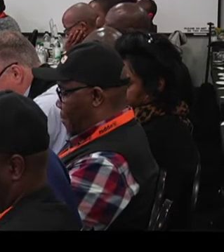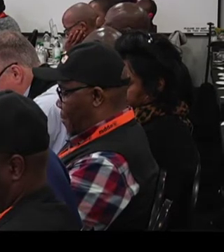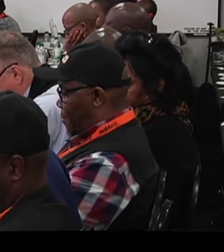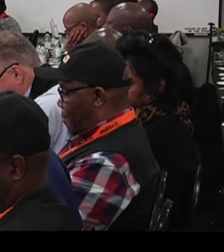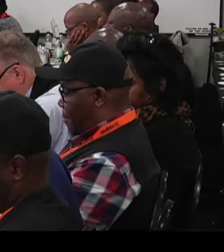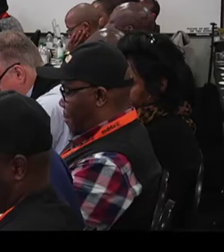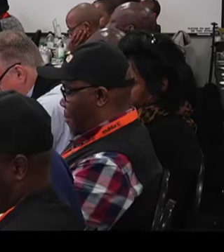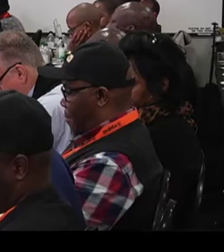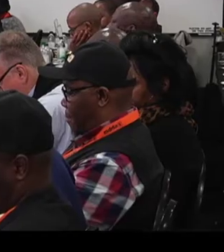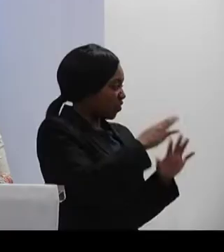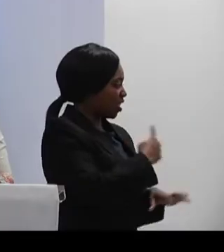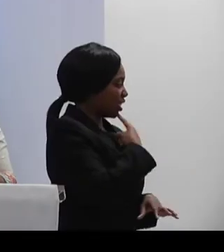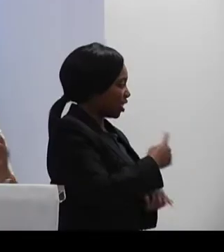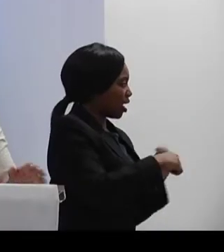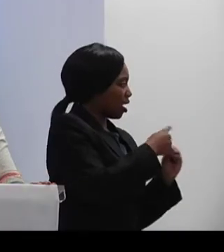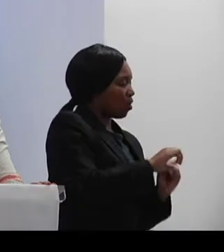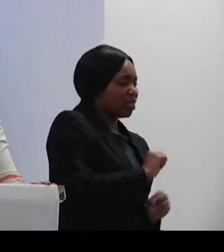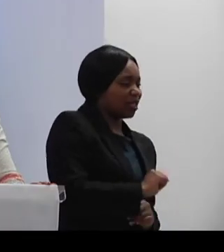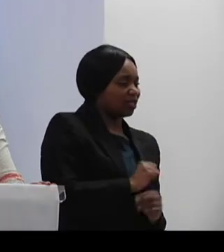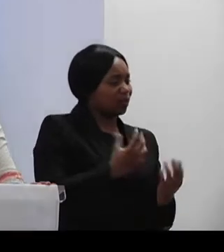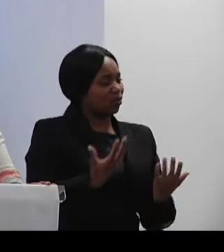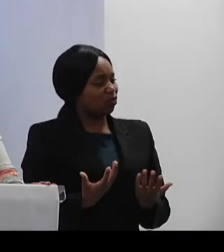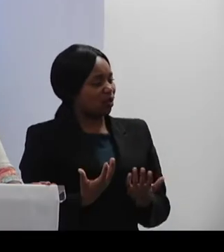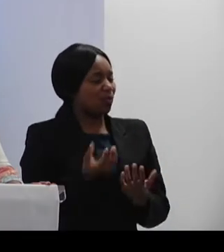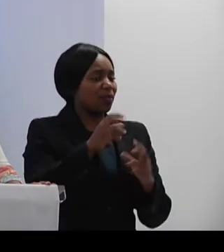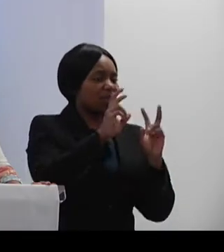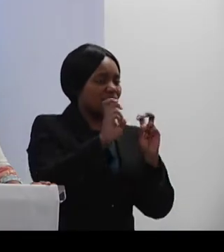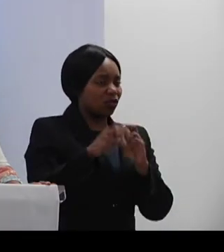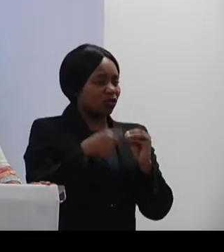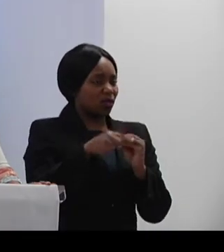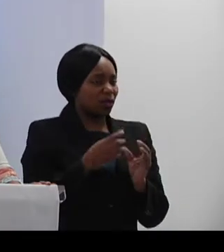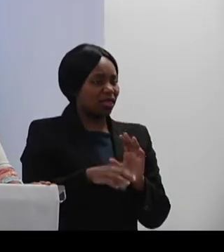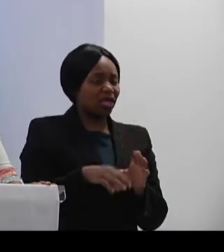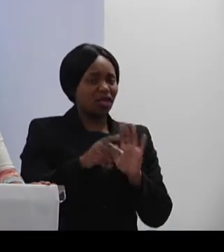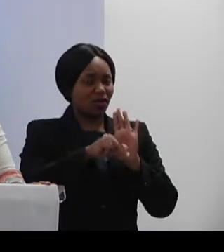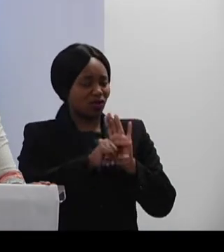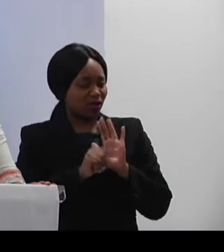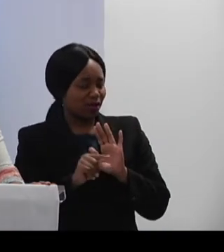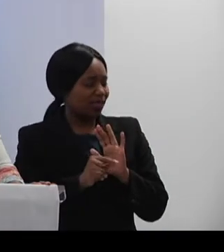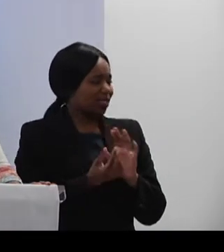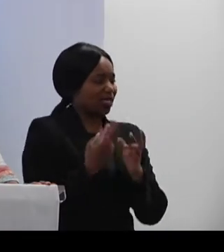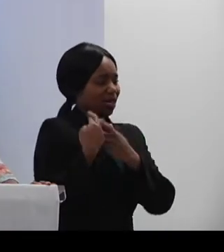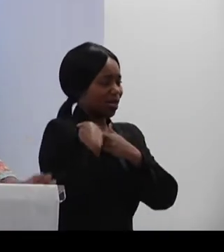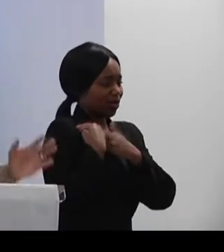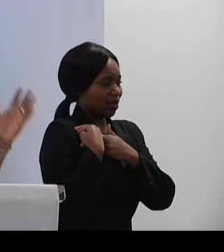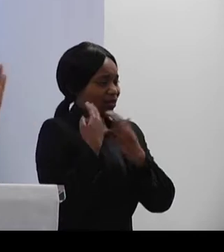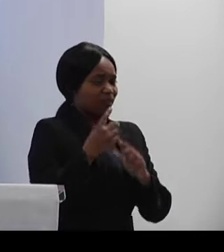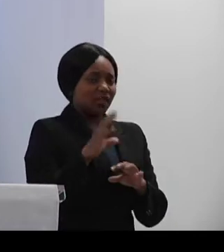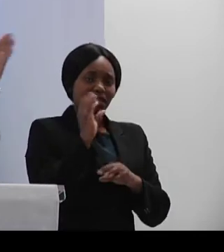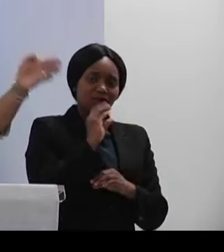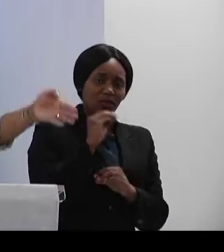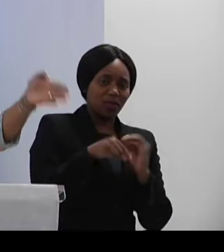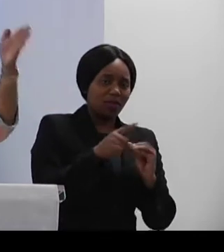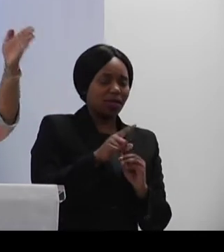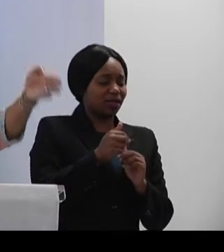raised around the spectrum. You deal with the issues around the credibility and accountability that has been raised in